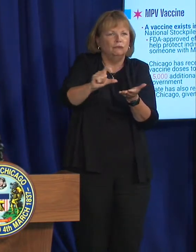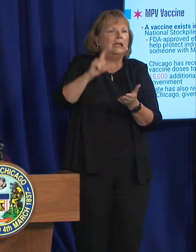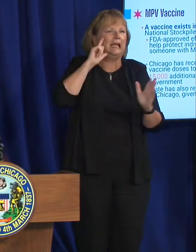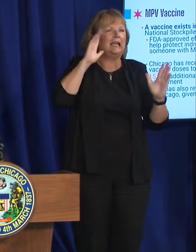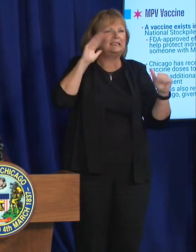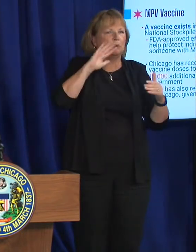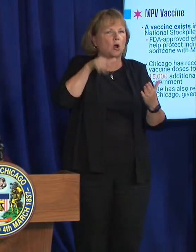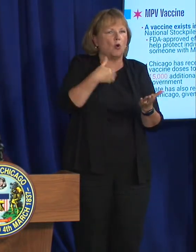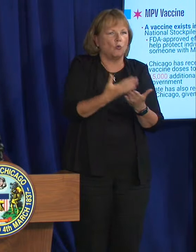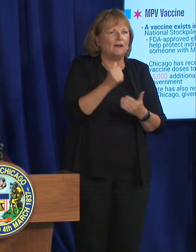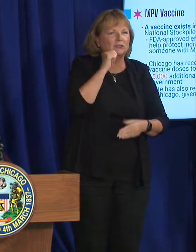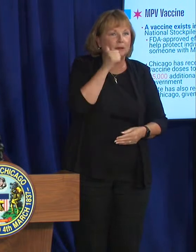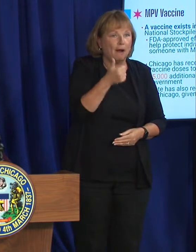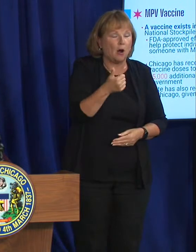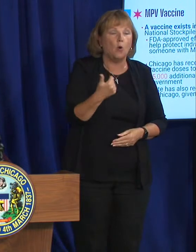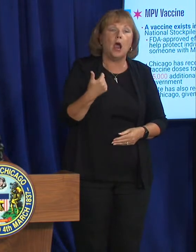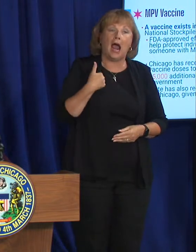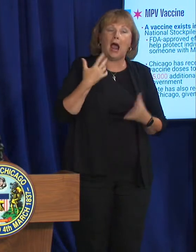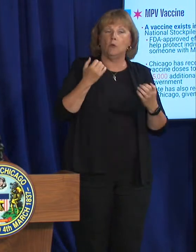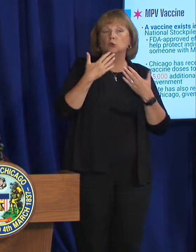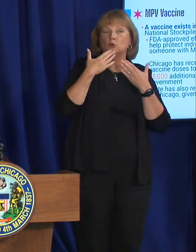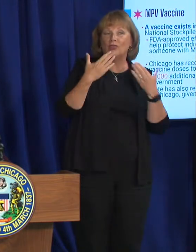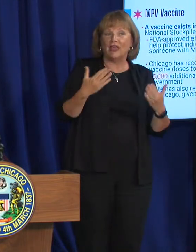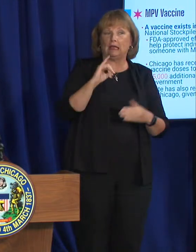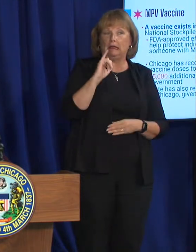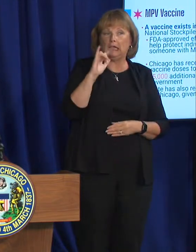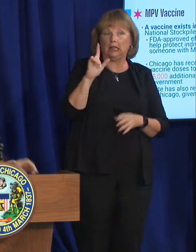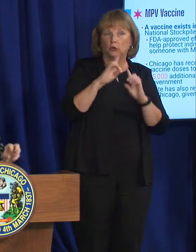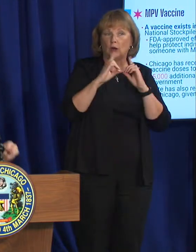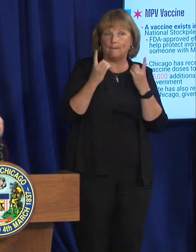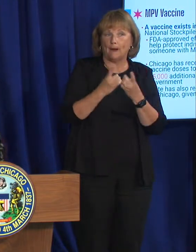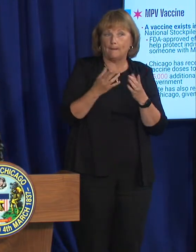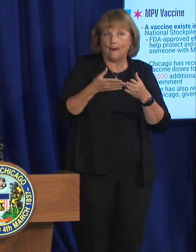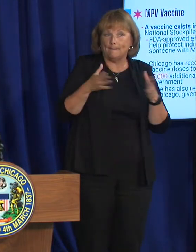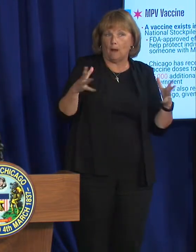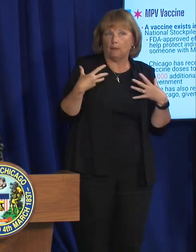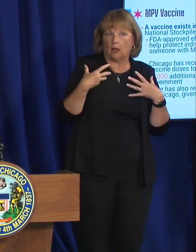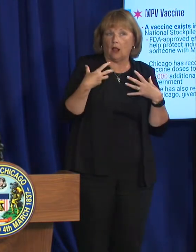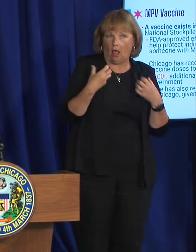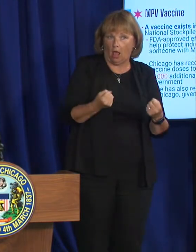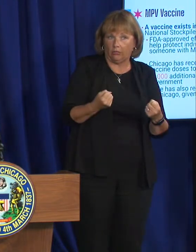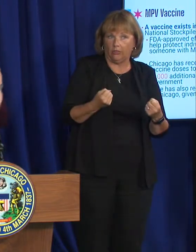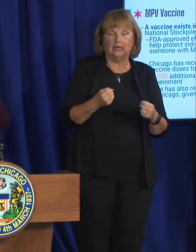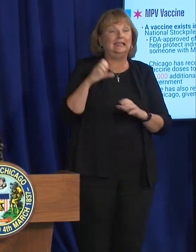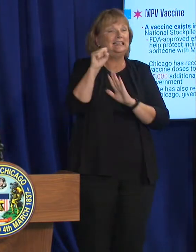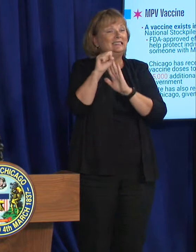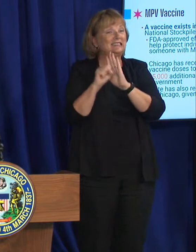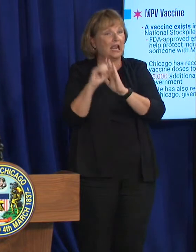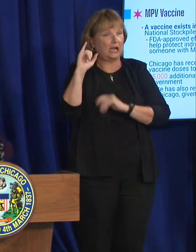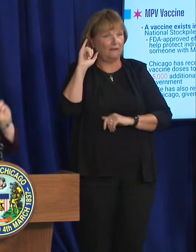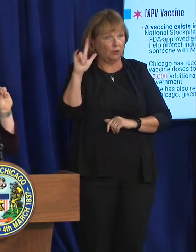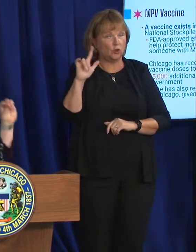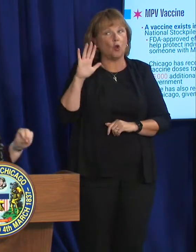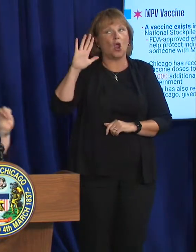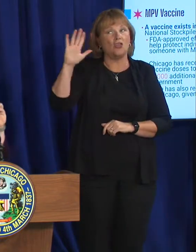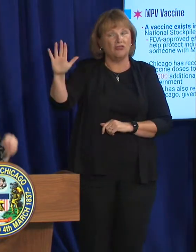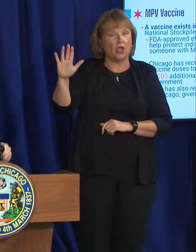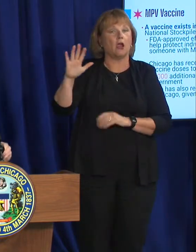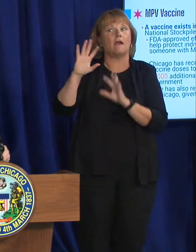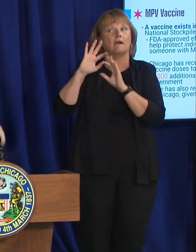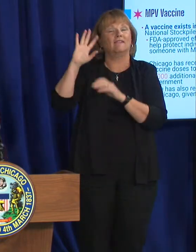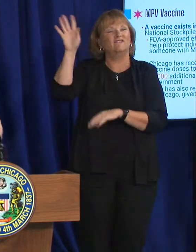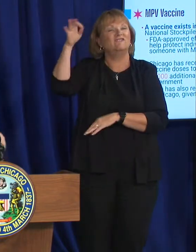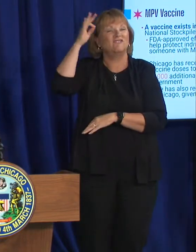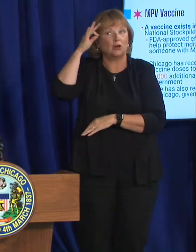do want to really thank the Illinois Department of Public Health. The state has also redirected some of its federal vaccine supply to